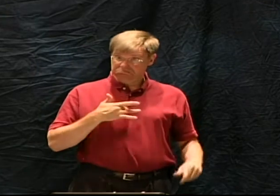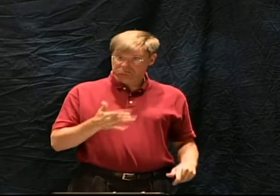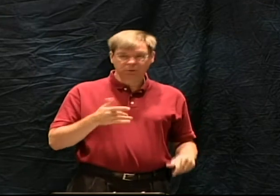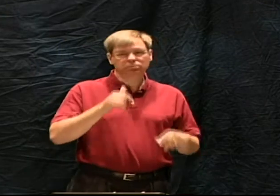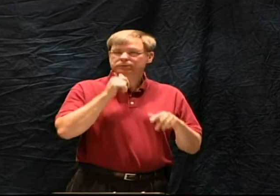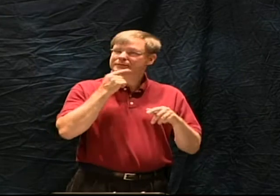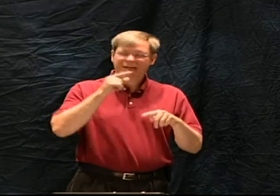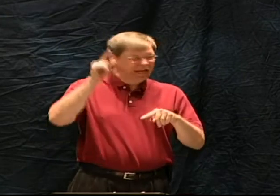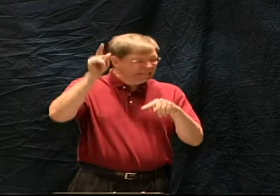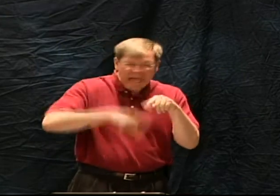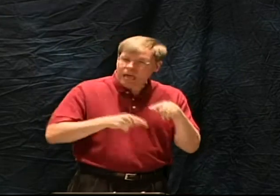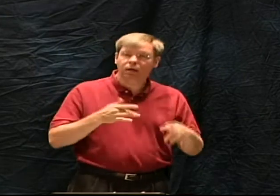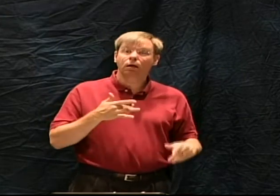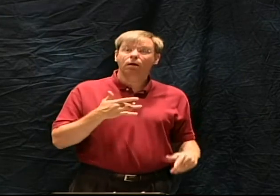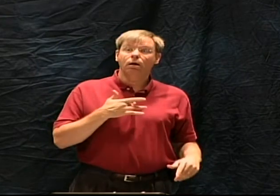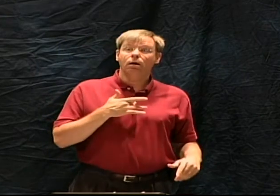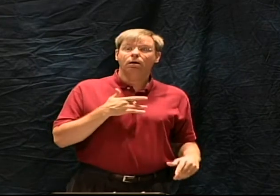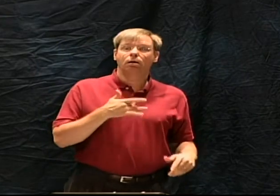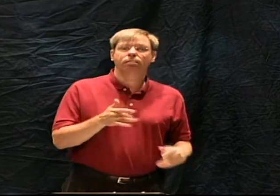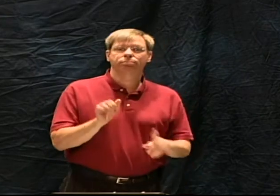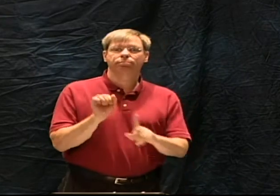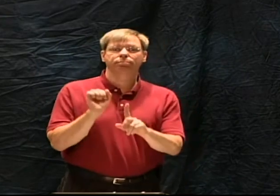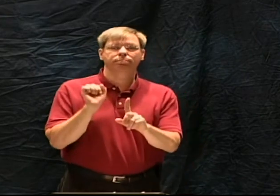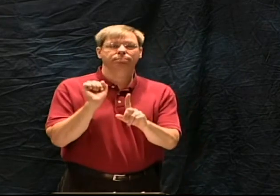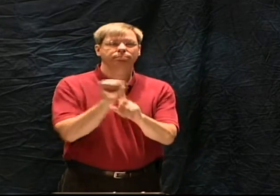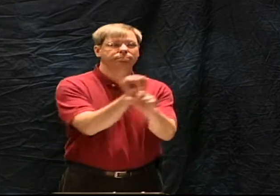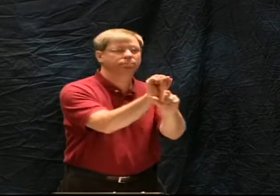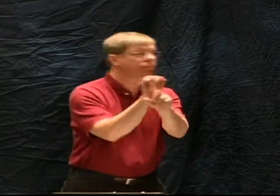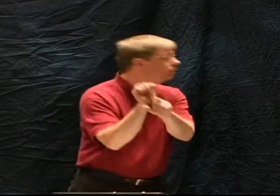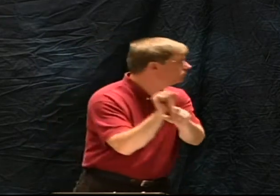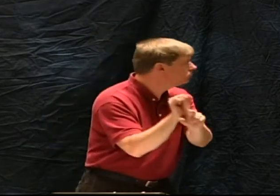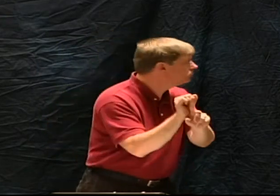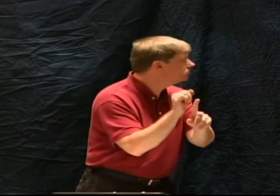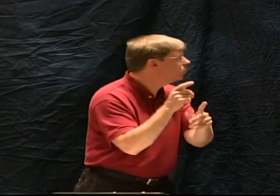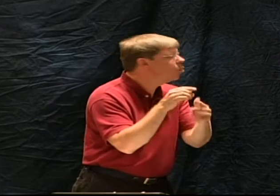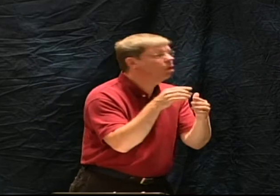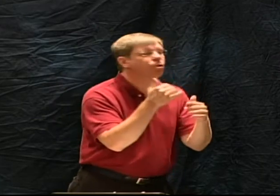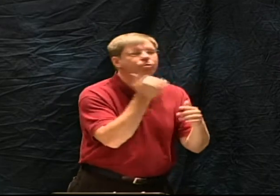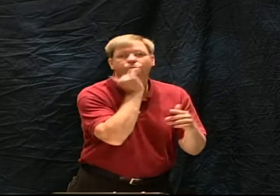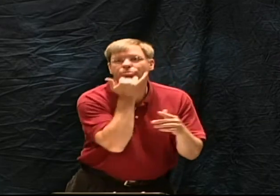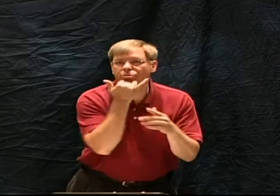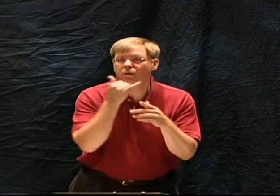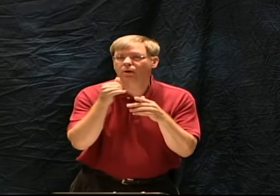Secondly, not liable to mislead or deceive